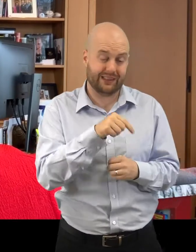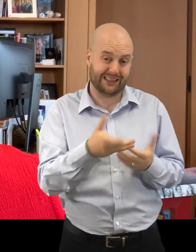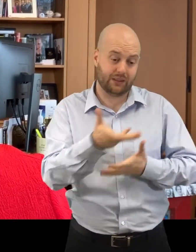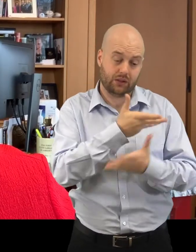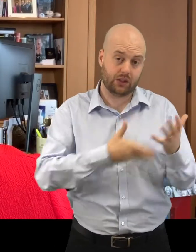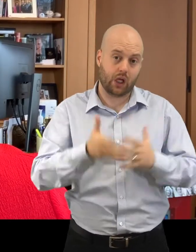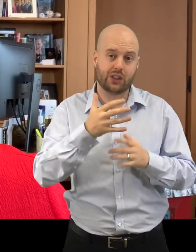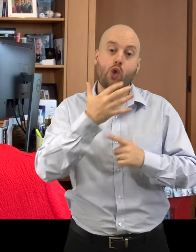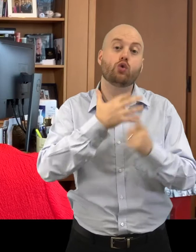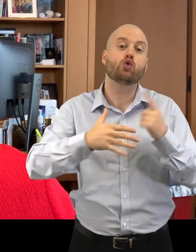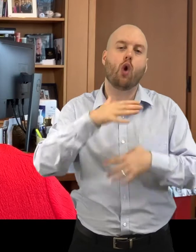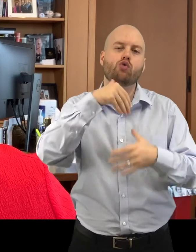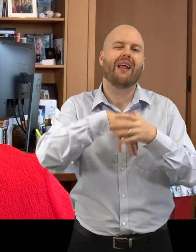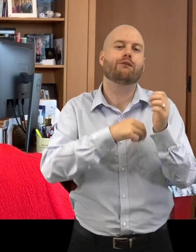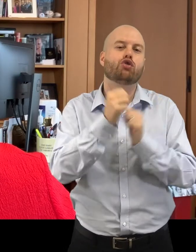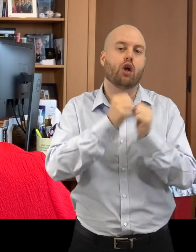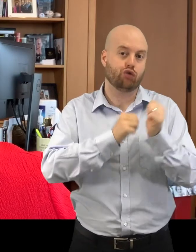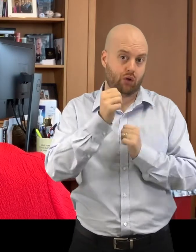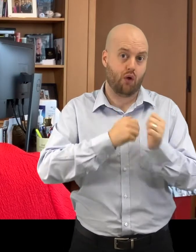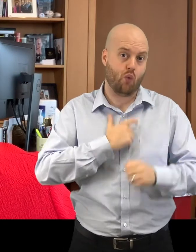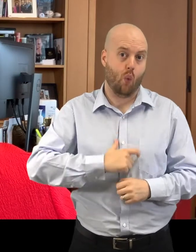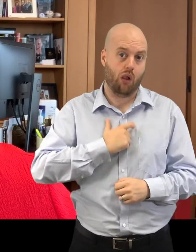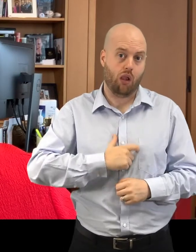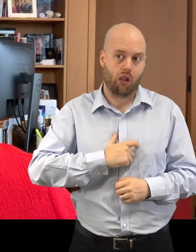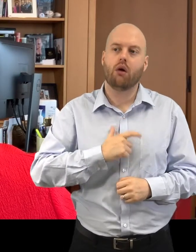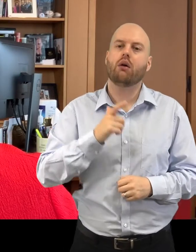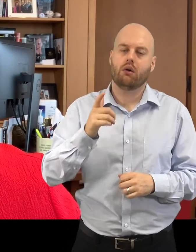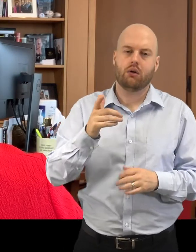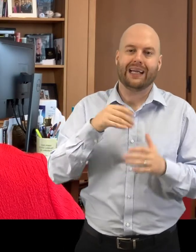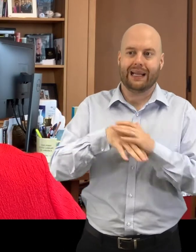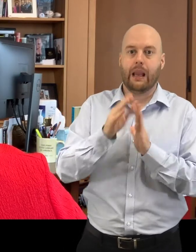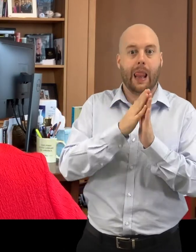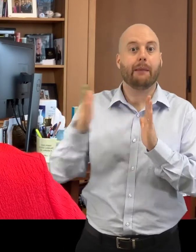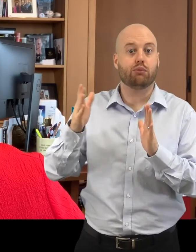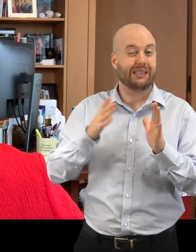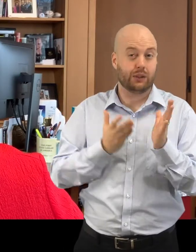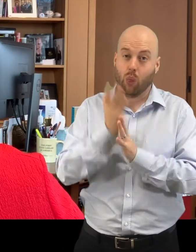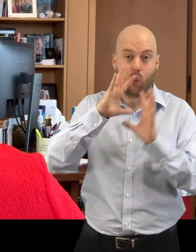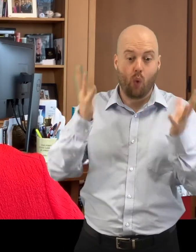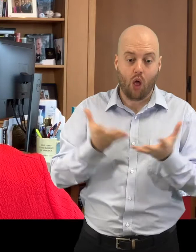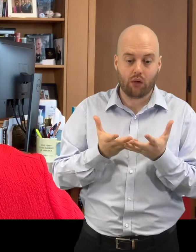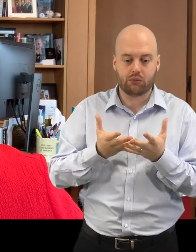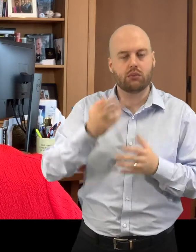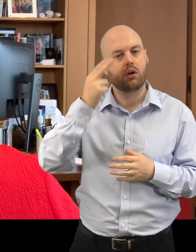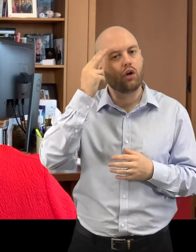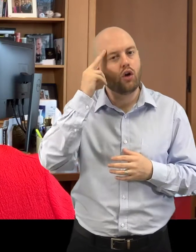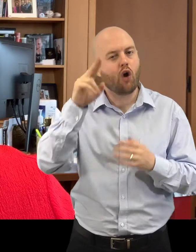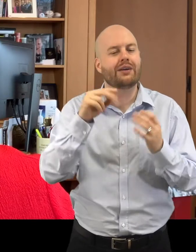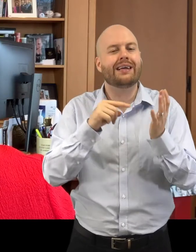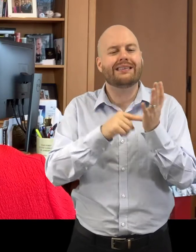infrastructure role and place of libraries globally is called Palaces for